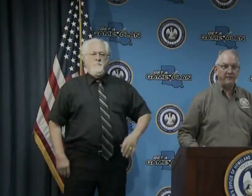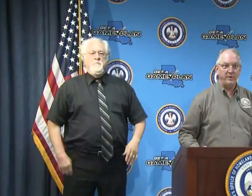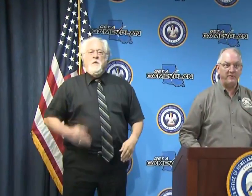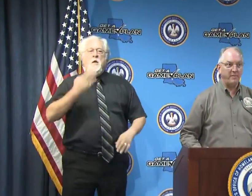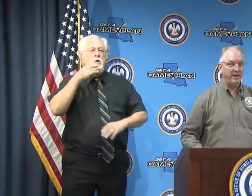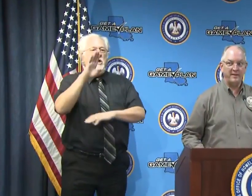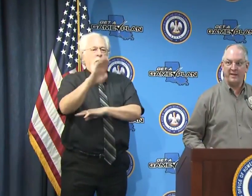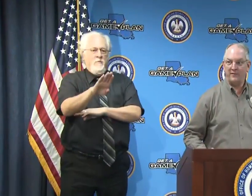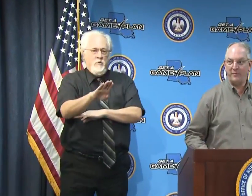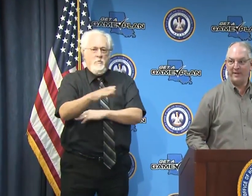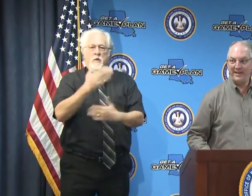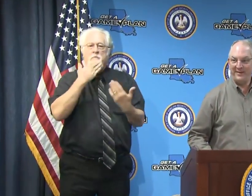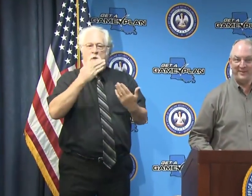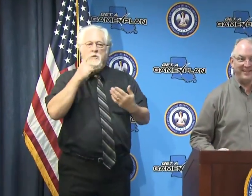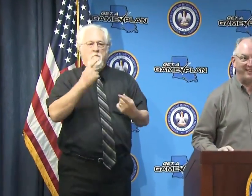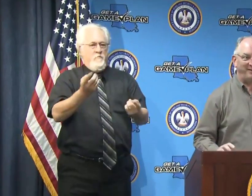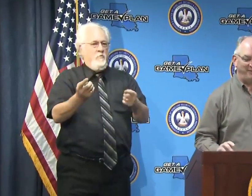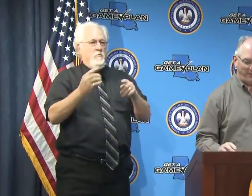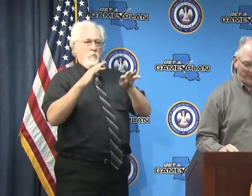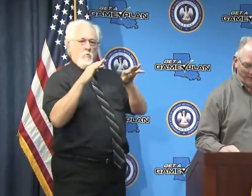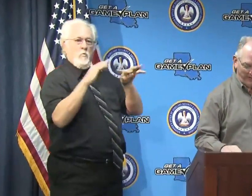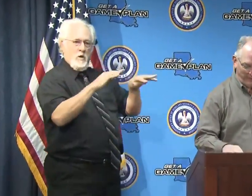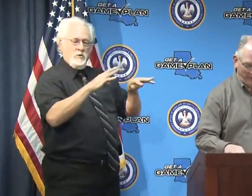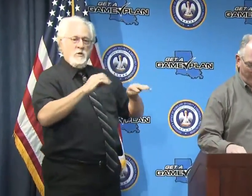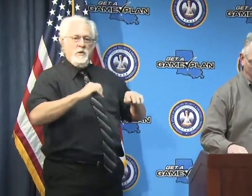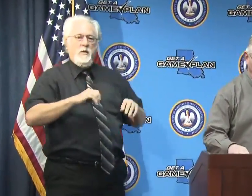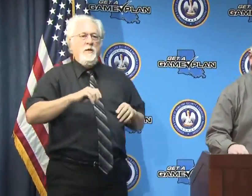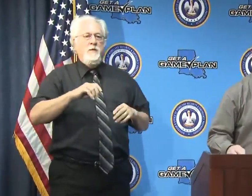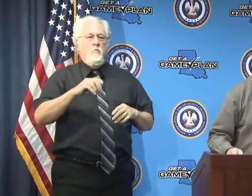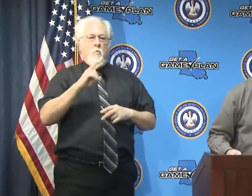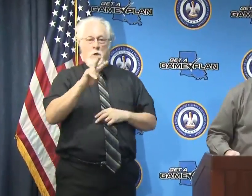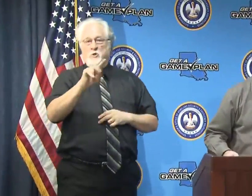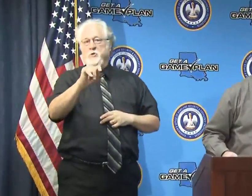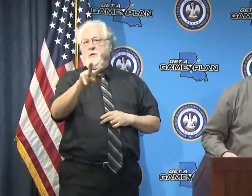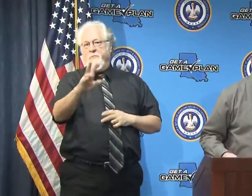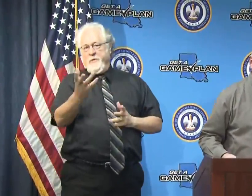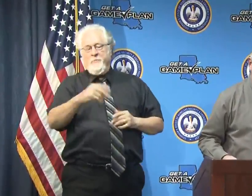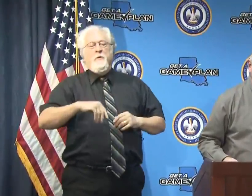good afternoon everybody thank you for being here and thank you for tuning in wherever you are